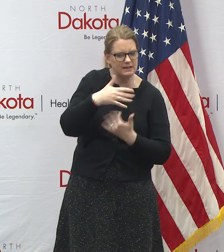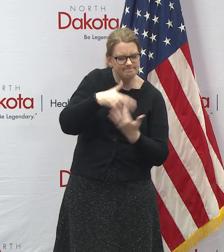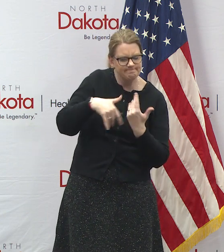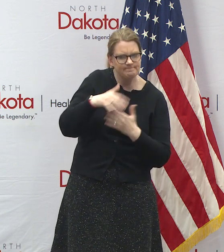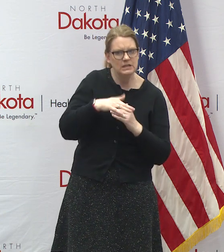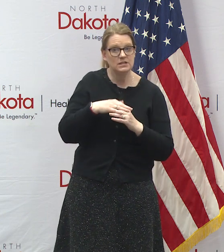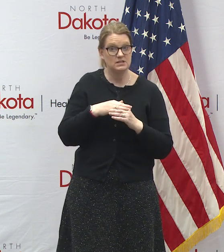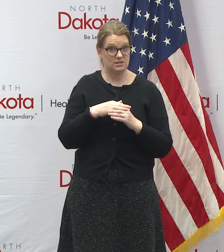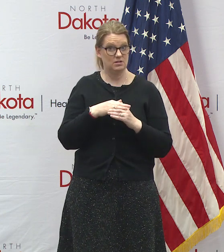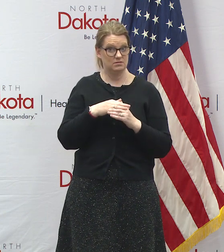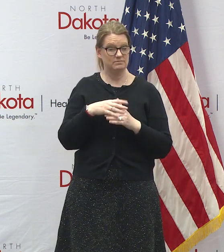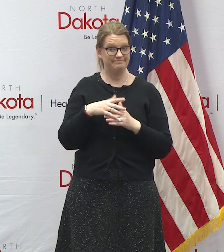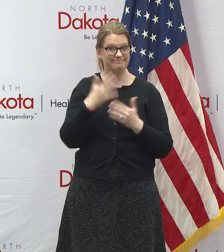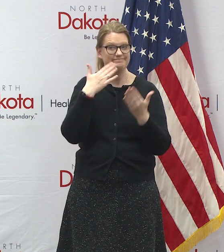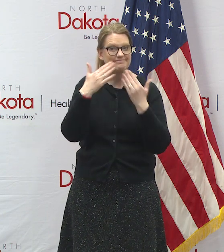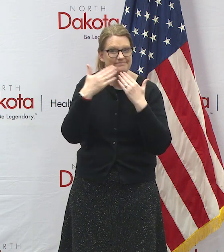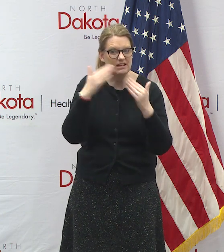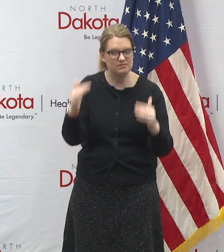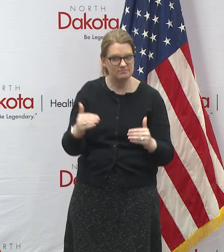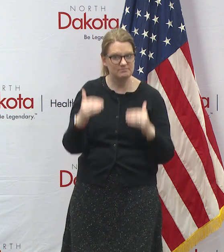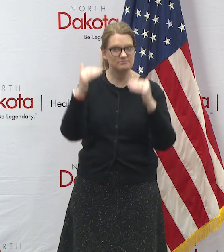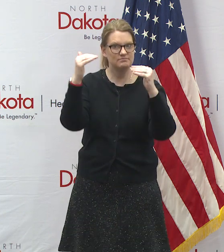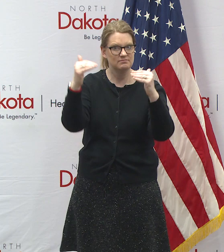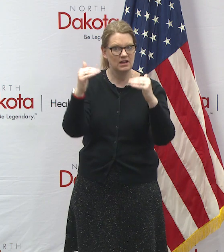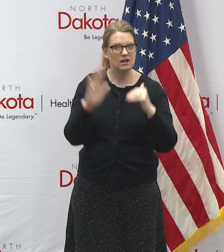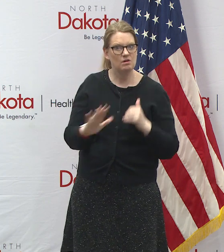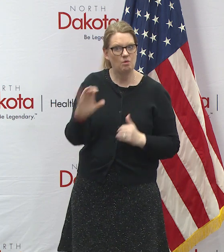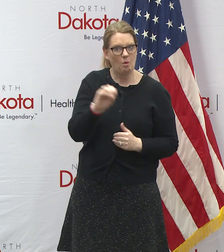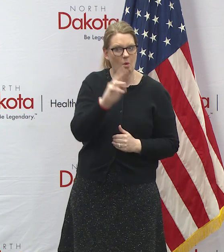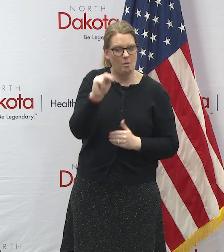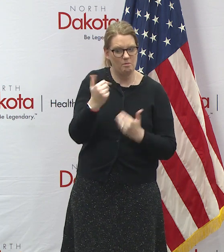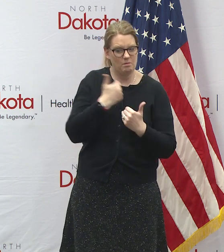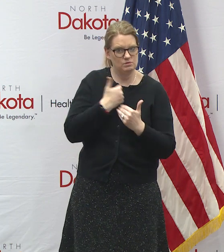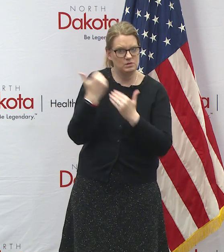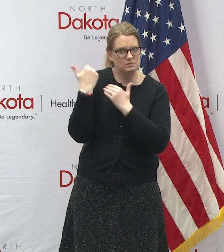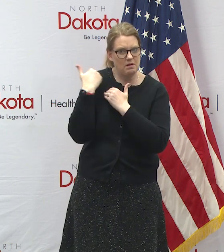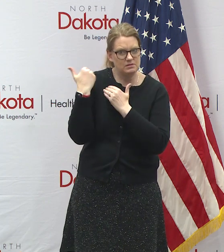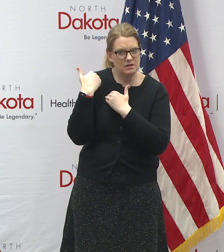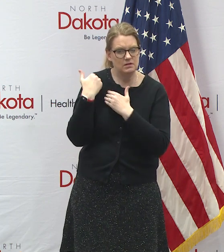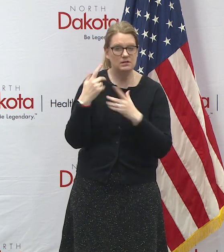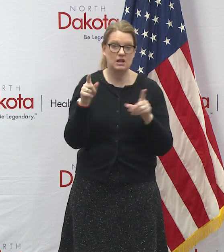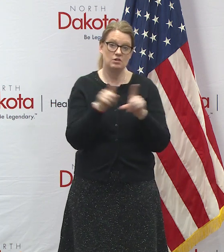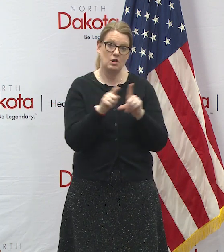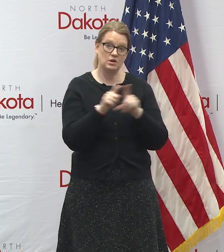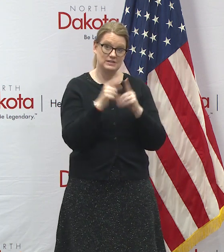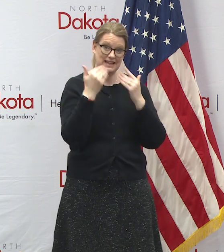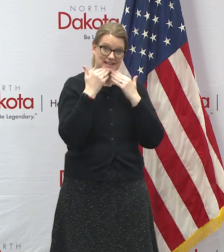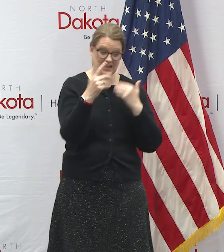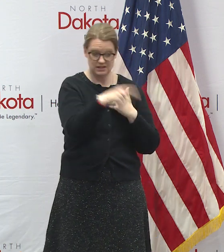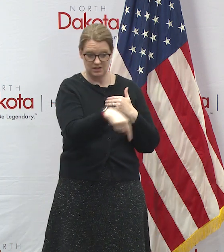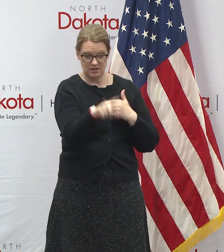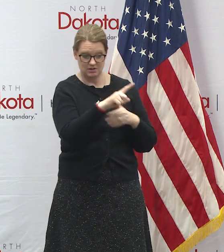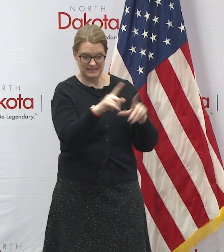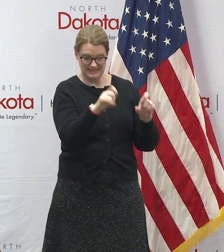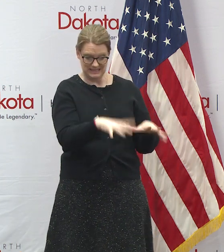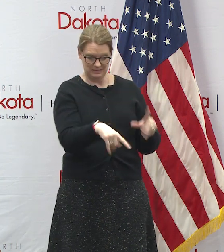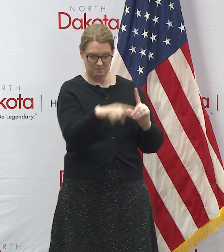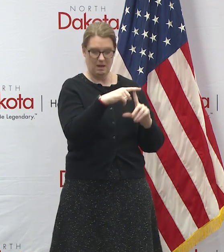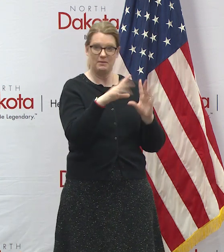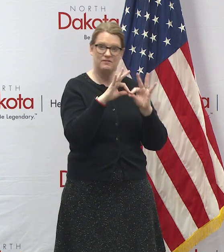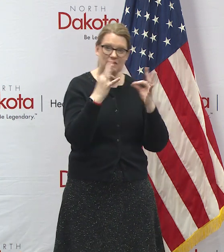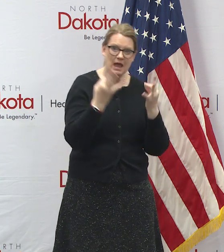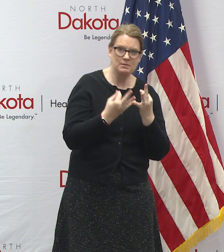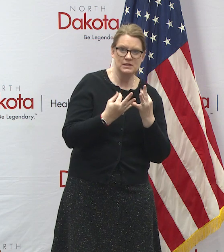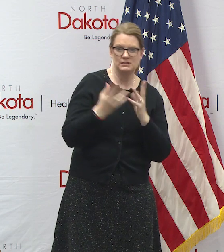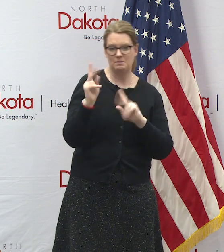personal responsibility and also thanks to those people who are either tested positive family members or those that are